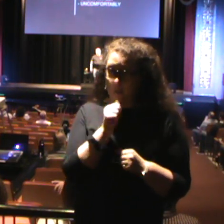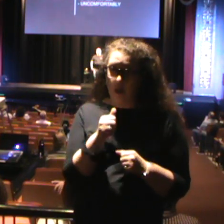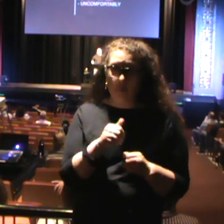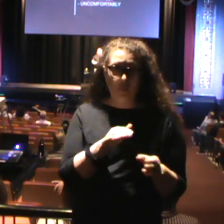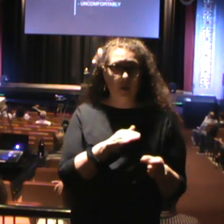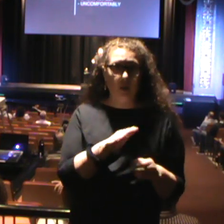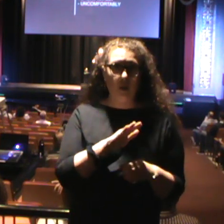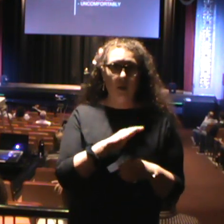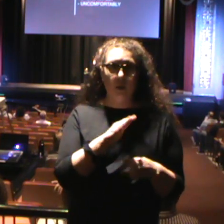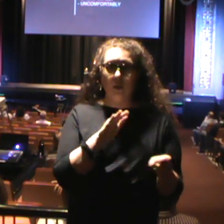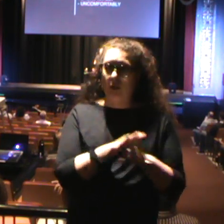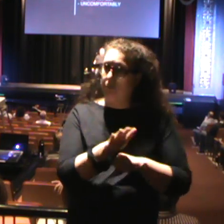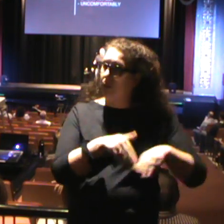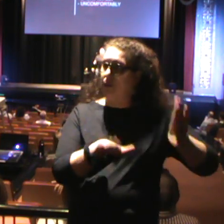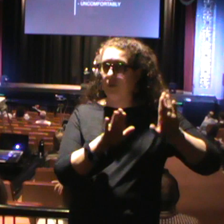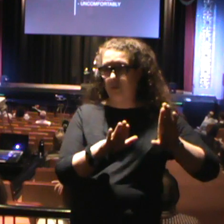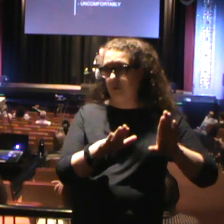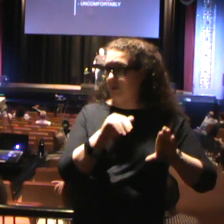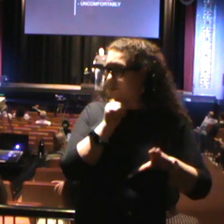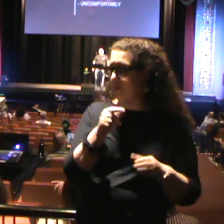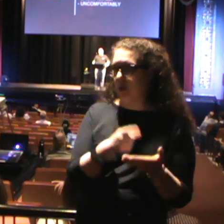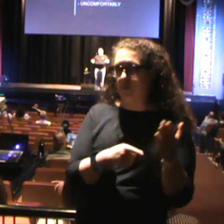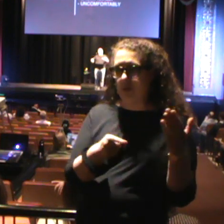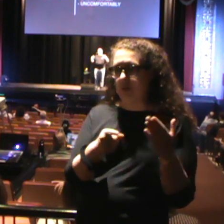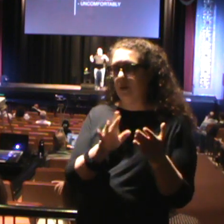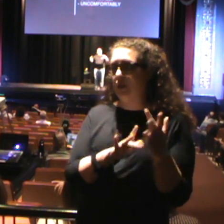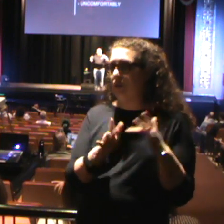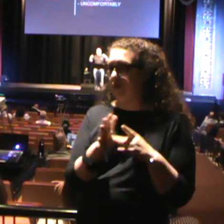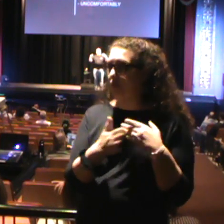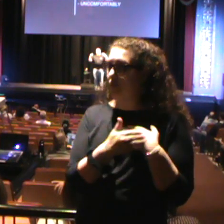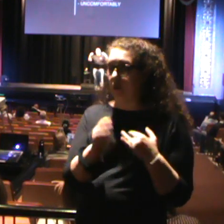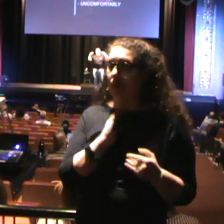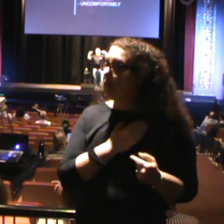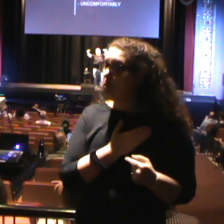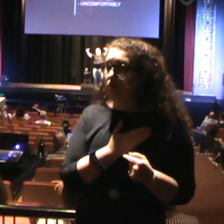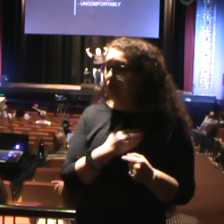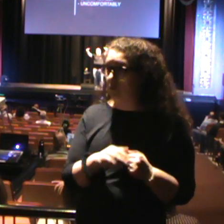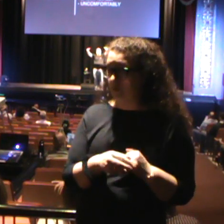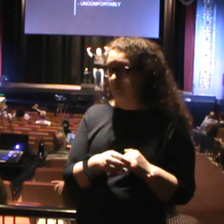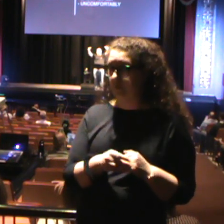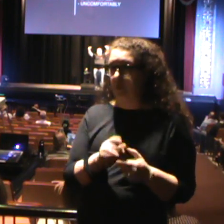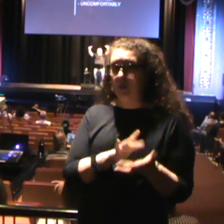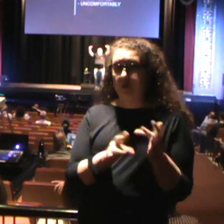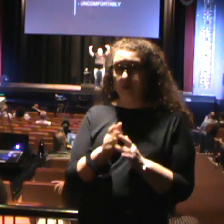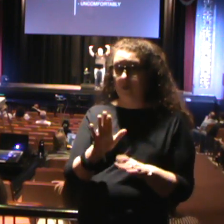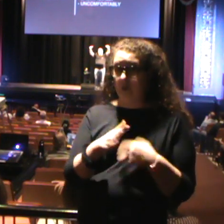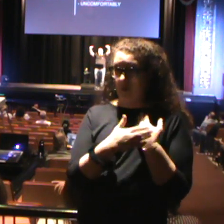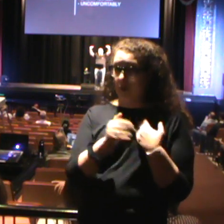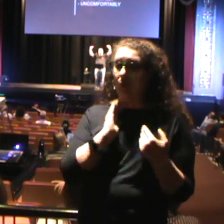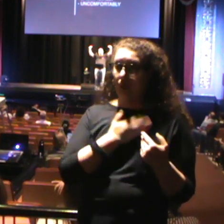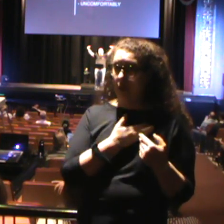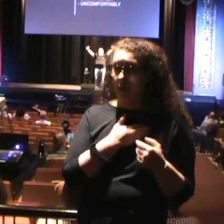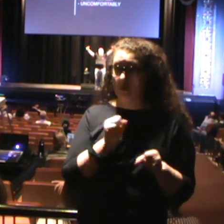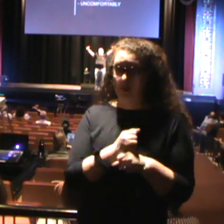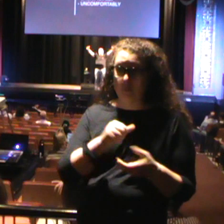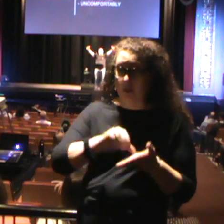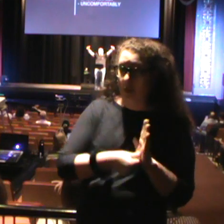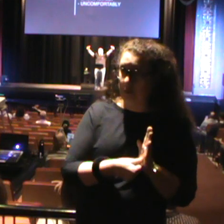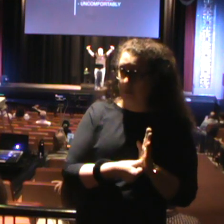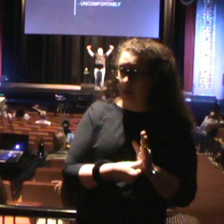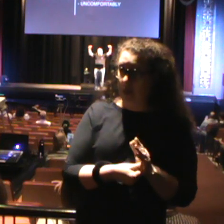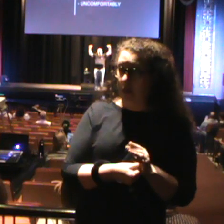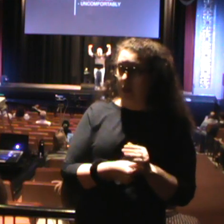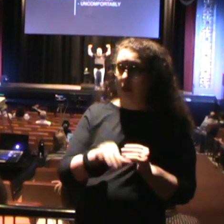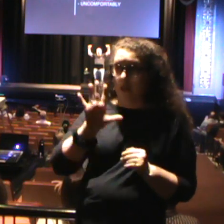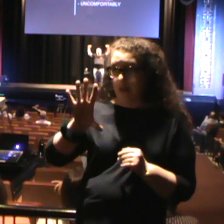is not what Jesus is calling us to do here. If Jesus is calling us to make an impact in five forks and in different parts of the well,